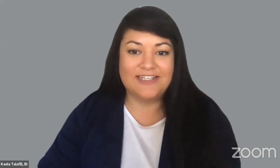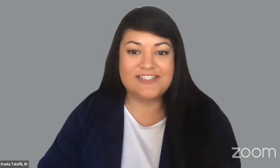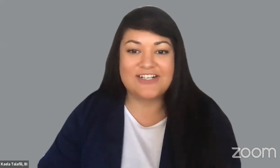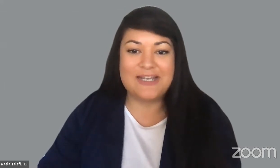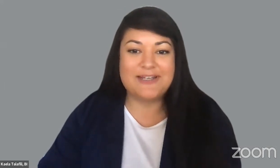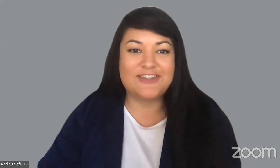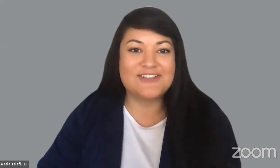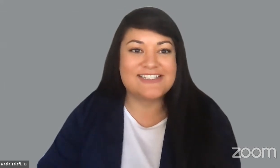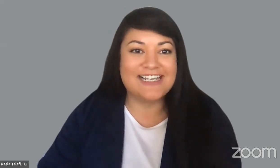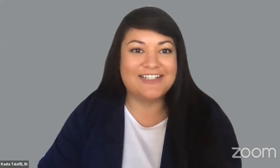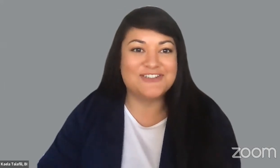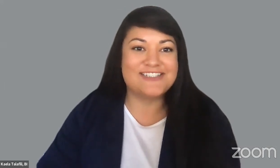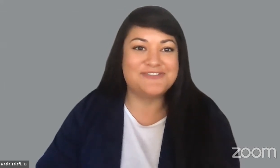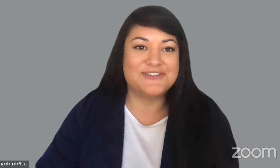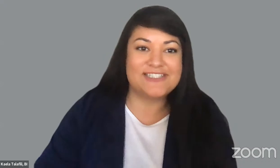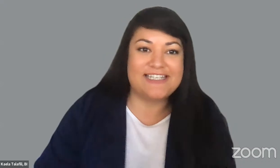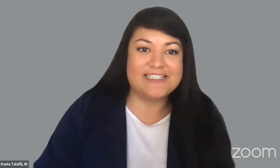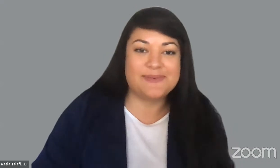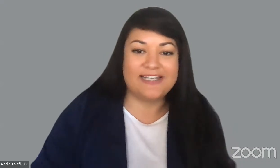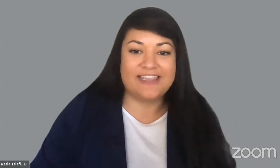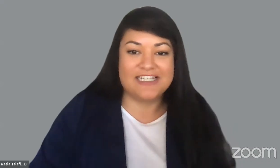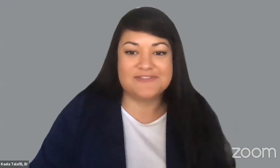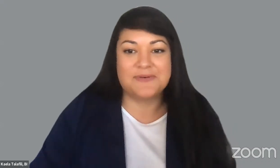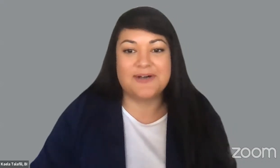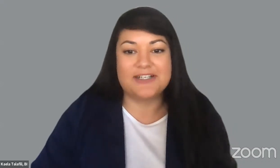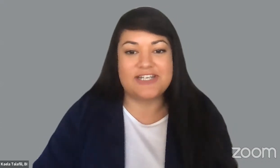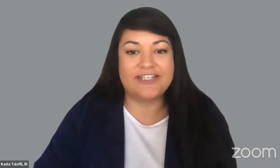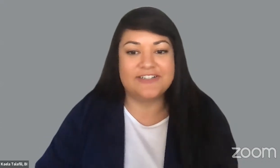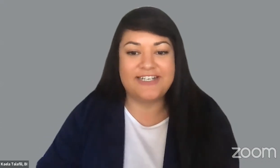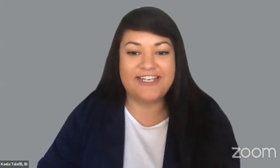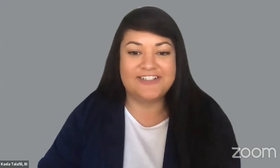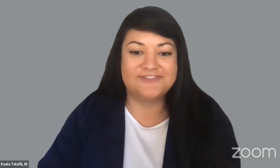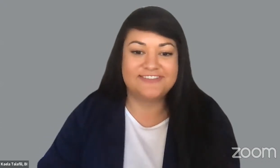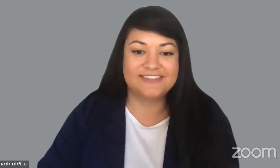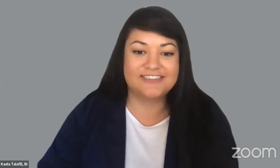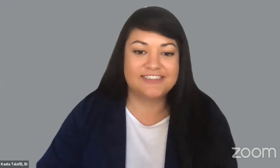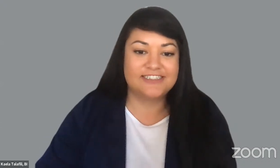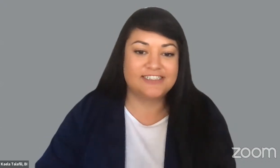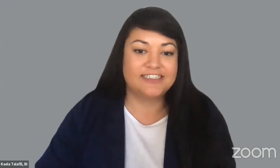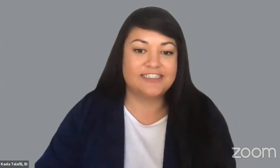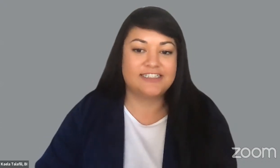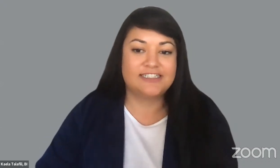well sorry about those technical difficulties but thanks for watching our video